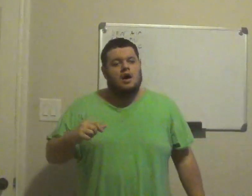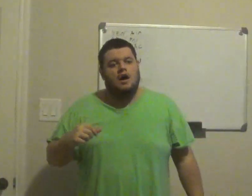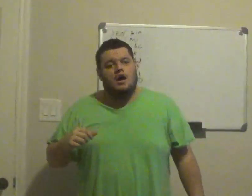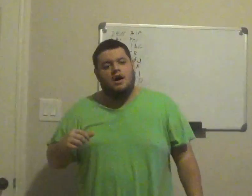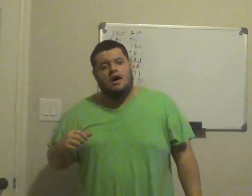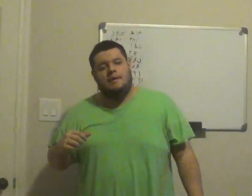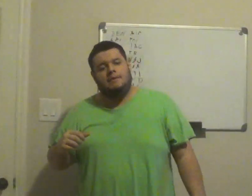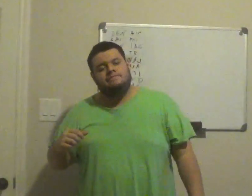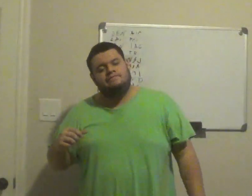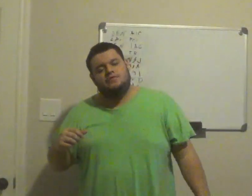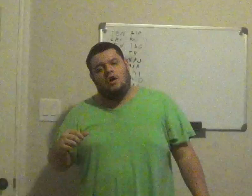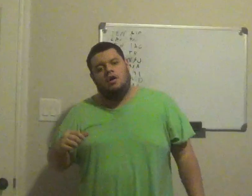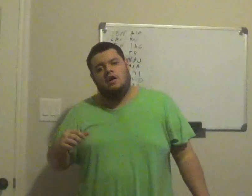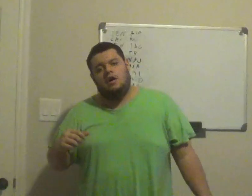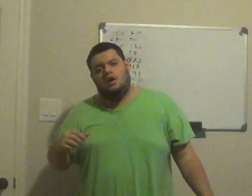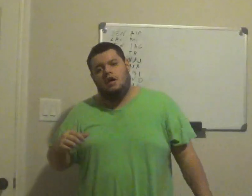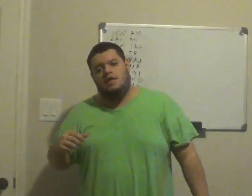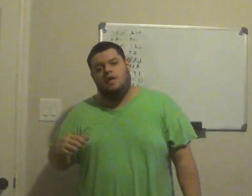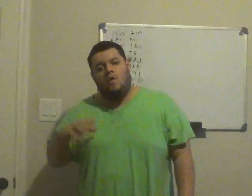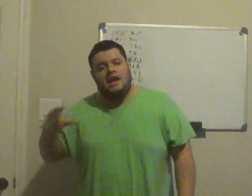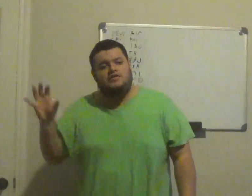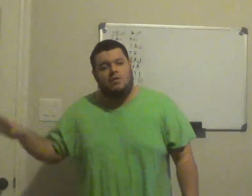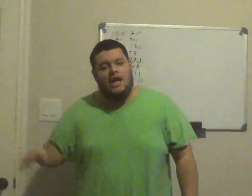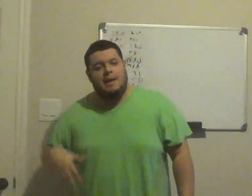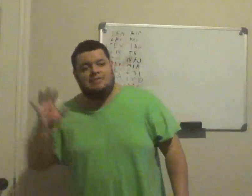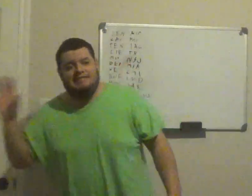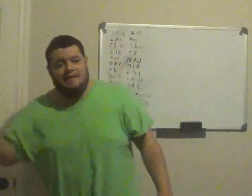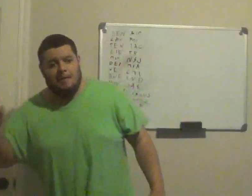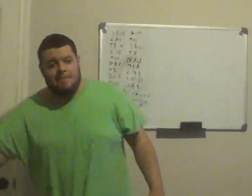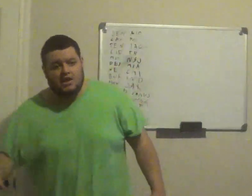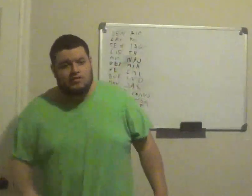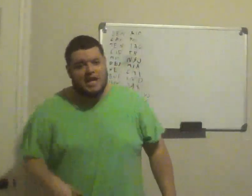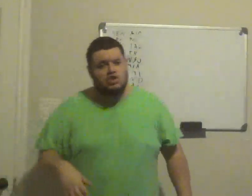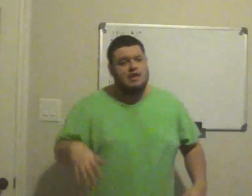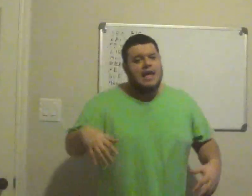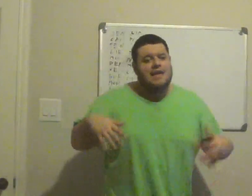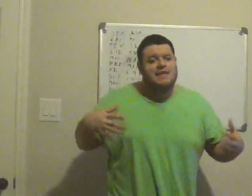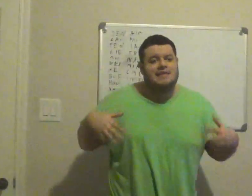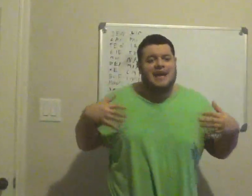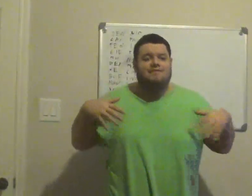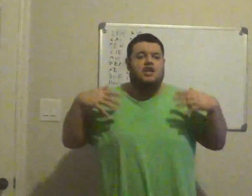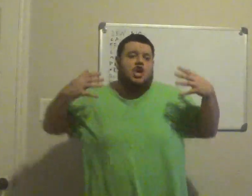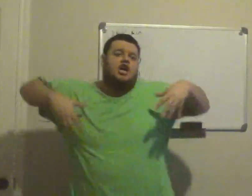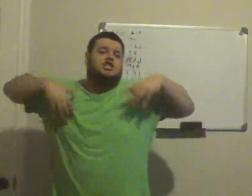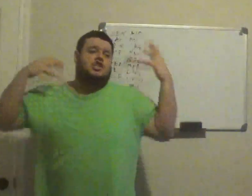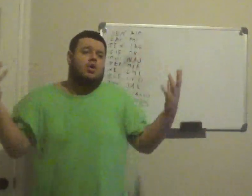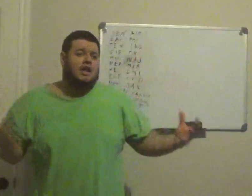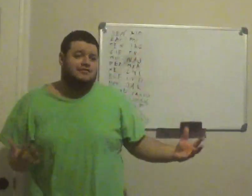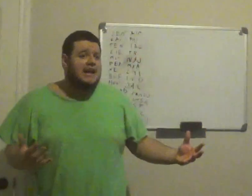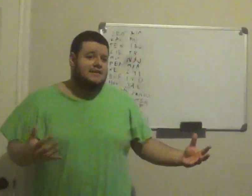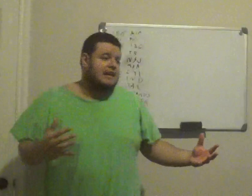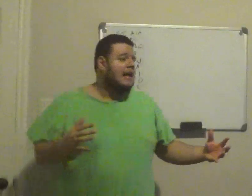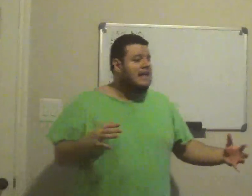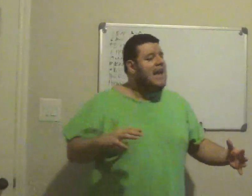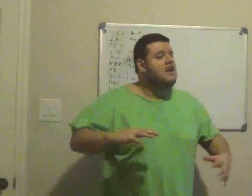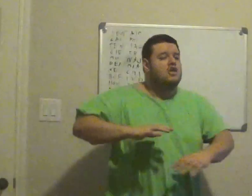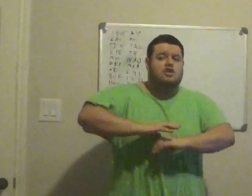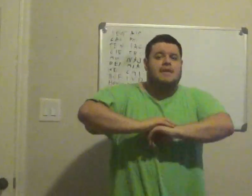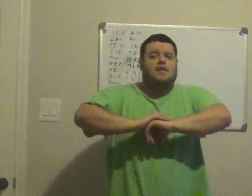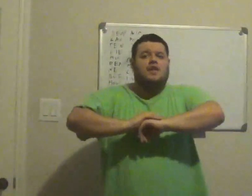Raiders and Rams, let's have them be in Los Angeles, and then let's have the Chargers go to Las Vegas, again, to me, the Las